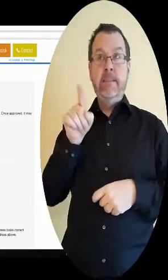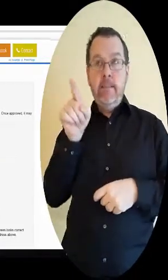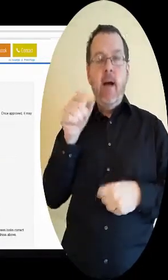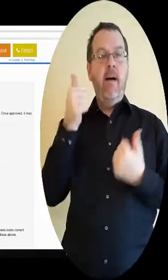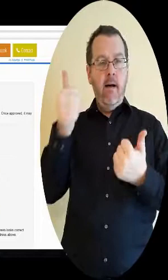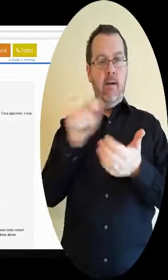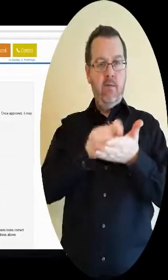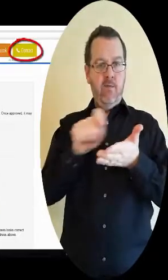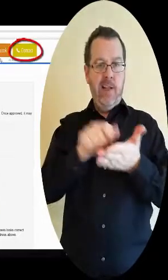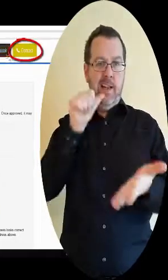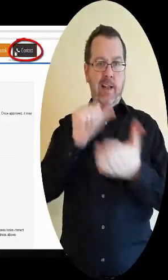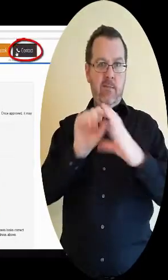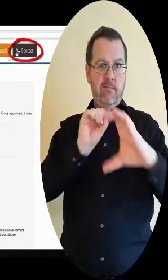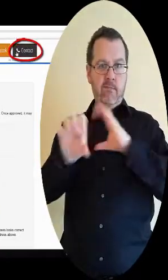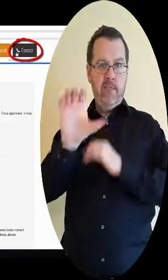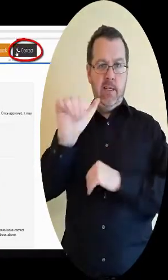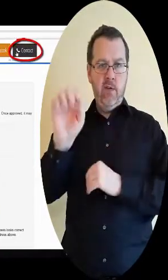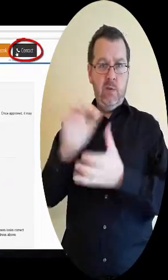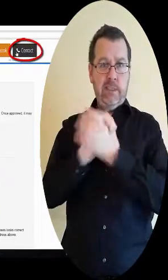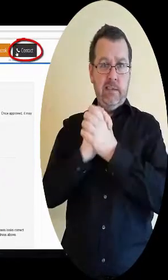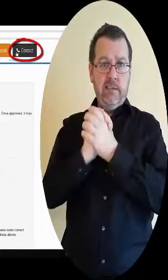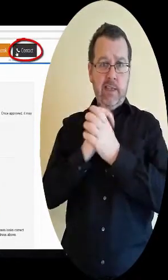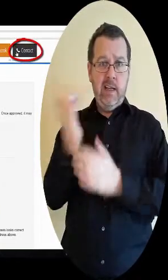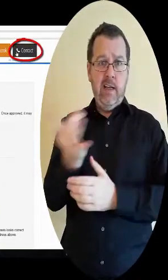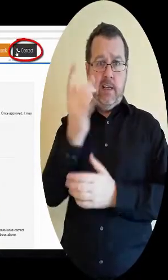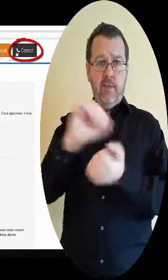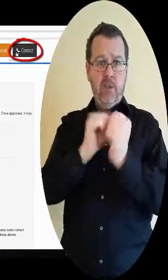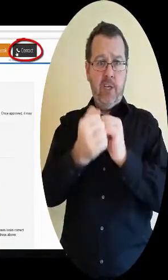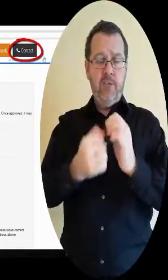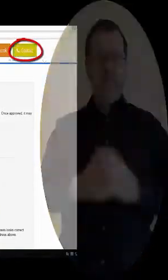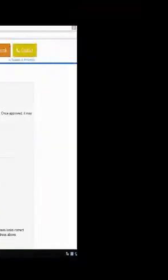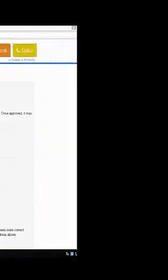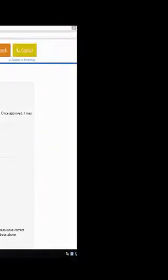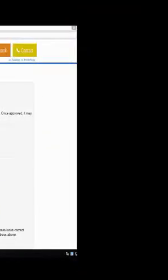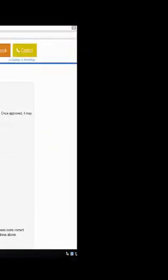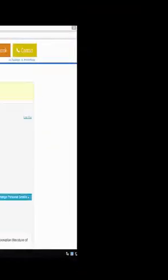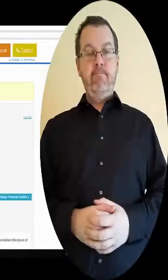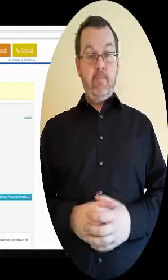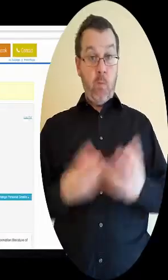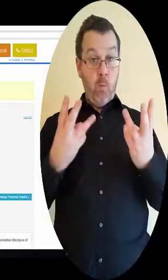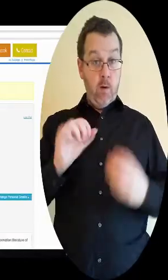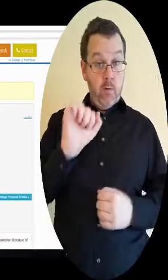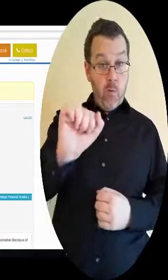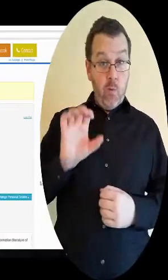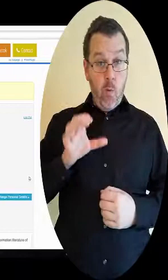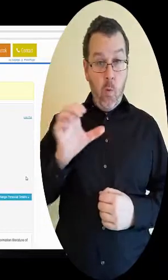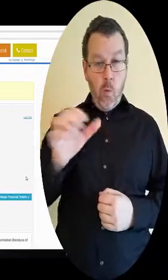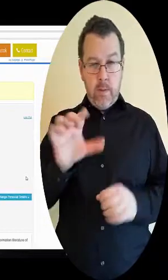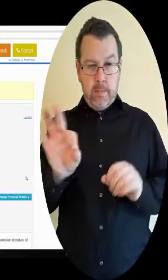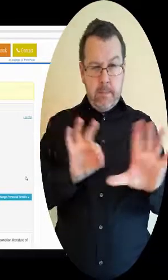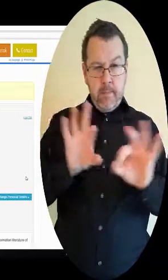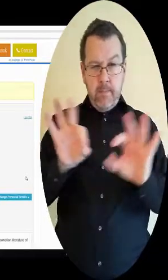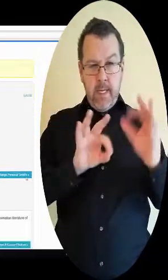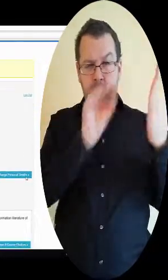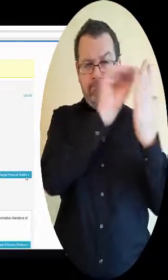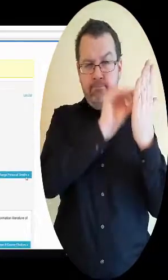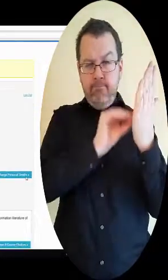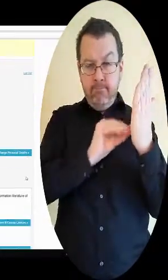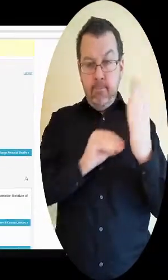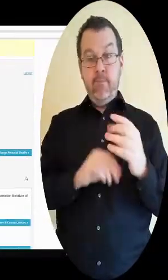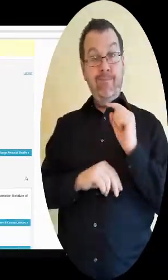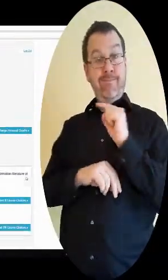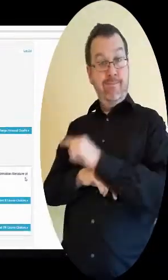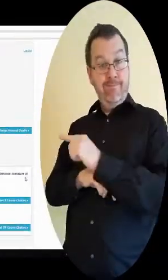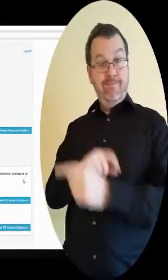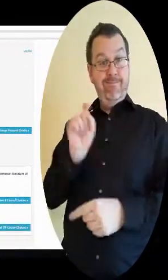write to CIO using the Contact Facility on the CIO website. To add your course choices, go